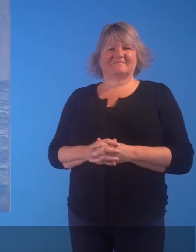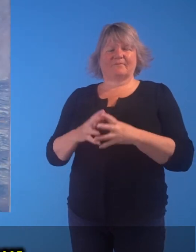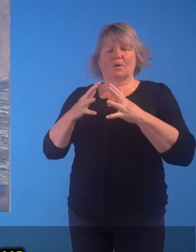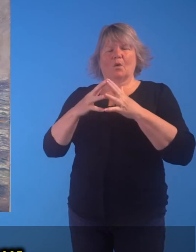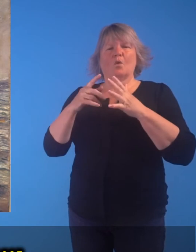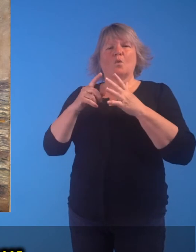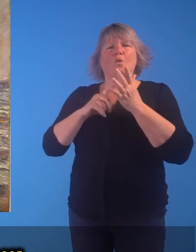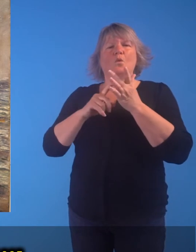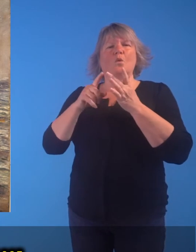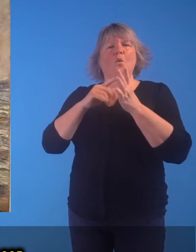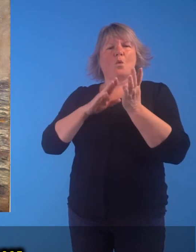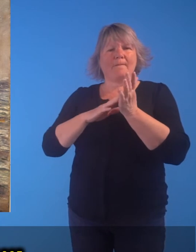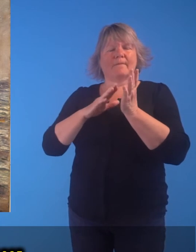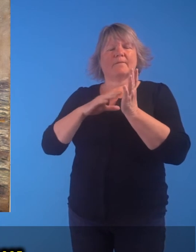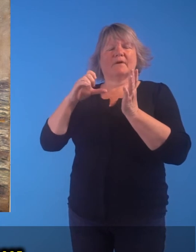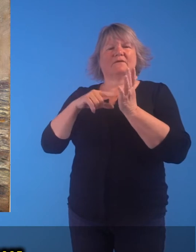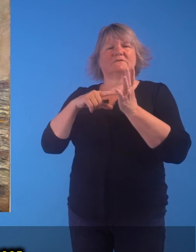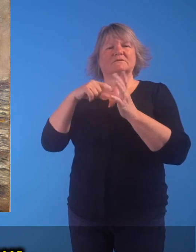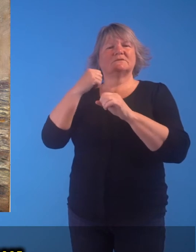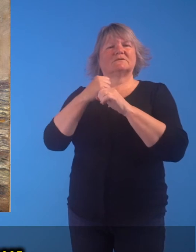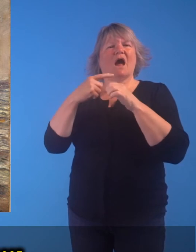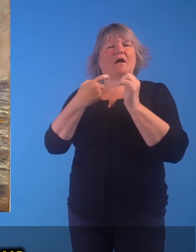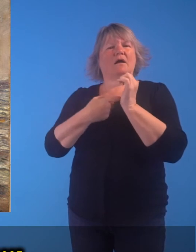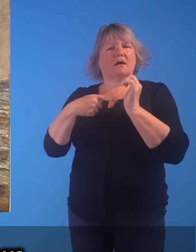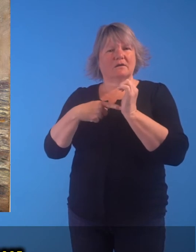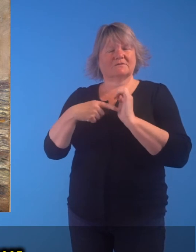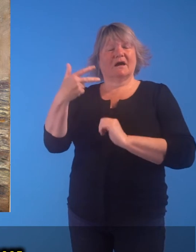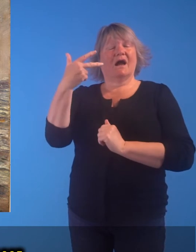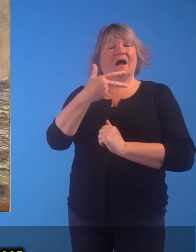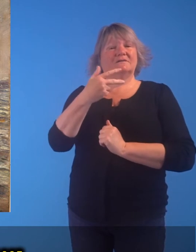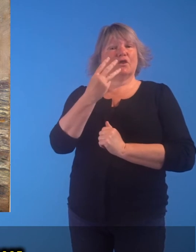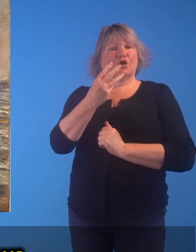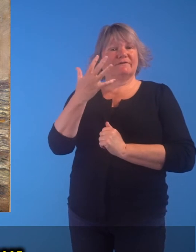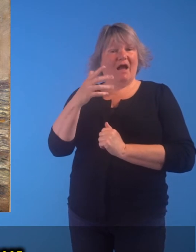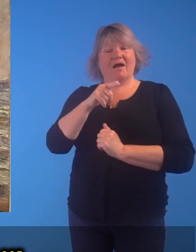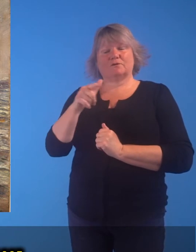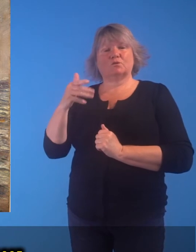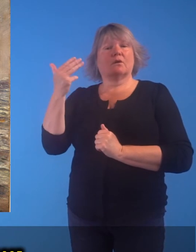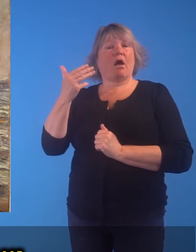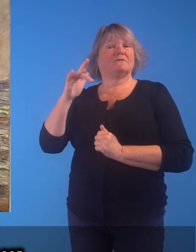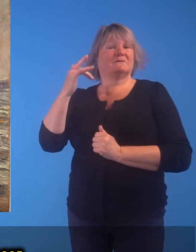William McTaggart McTaggart 1835-1910